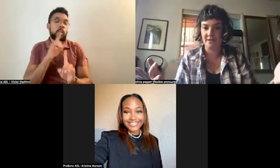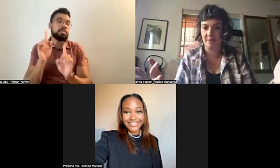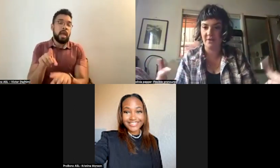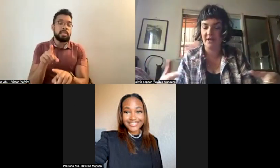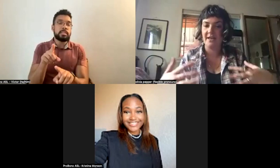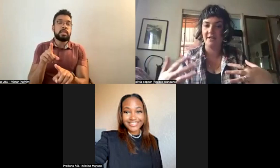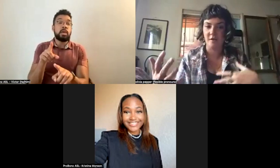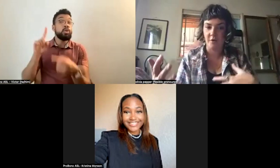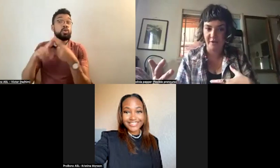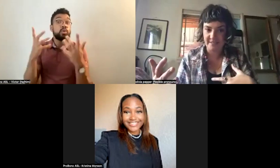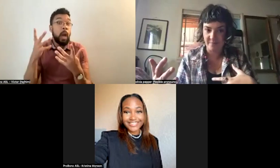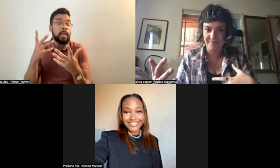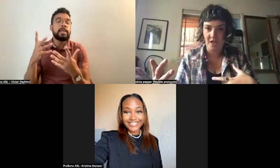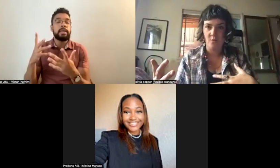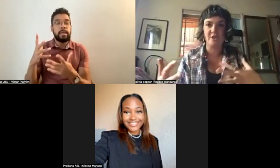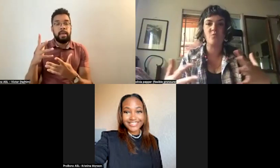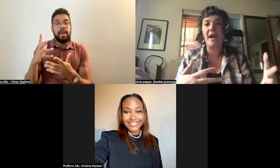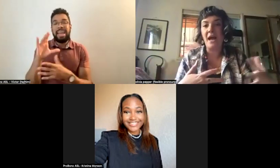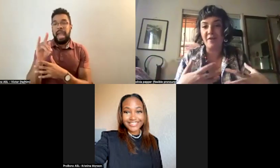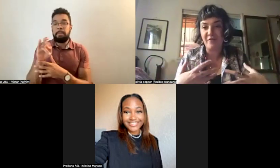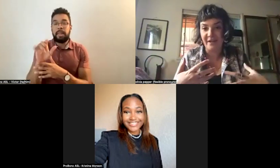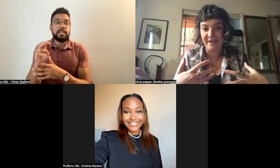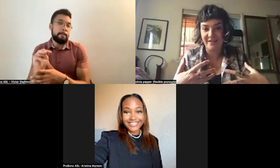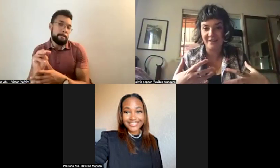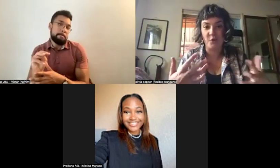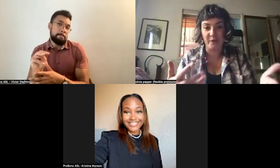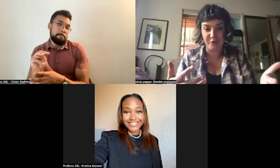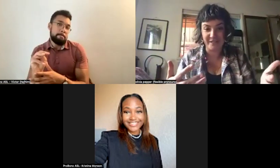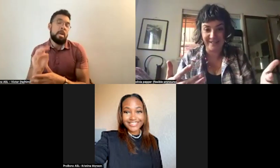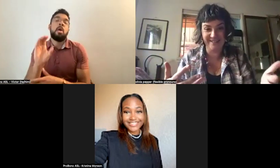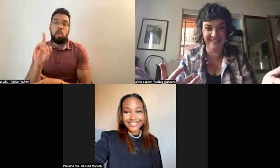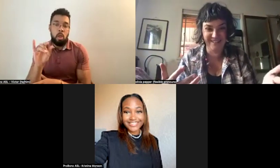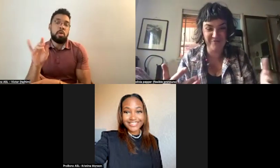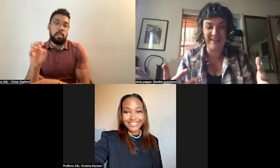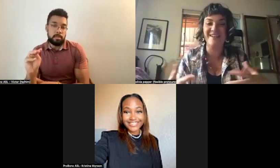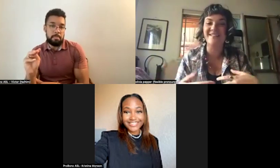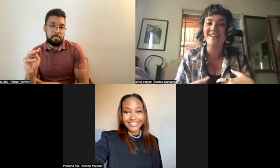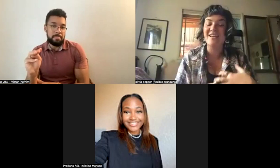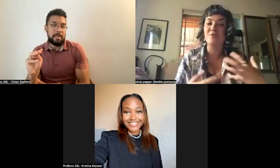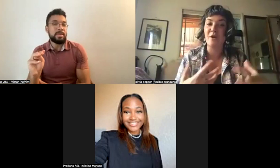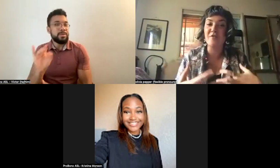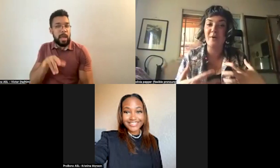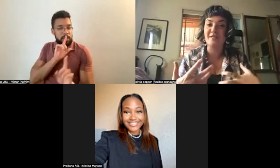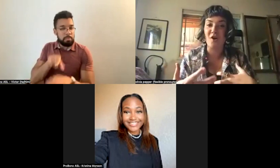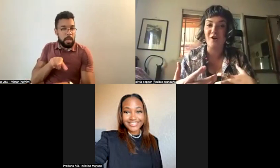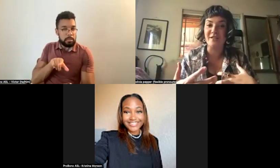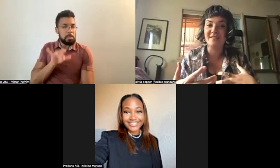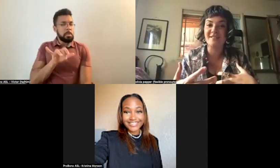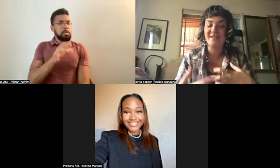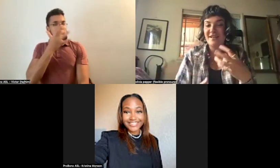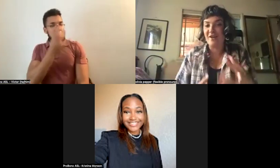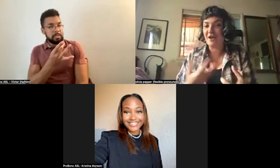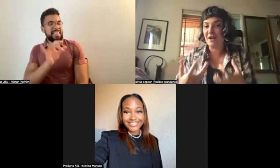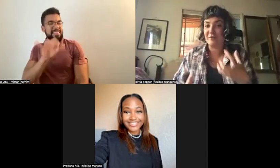capitalism, and colonialism, which is why I find it so interesting, because it's one of the ways that artists